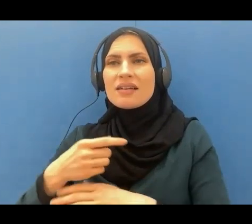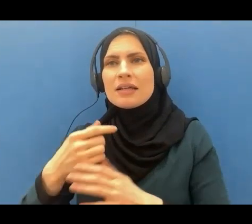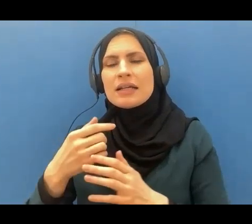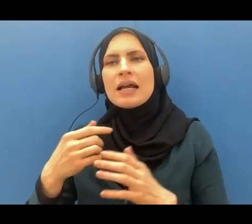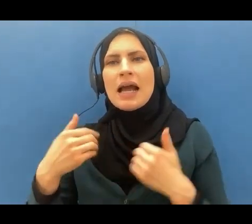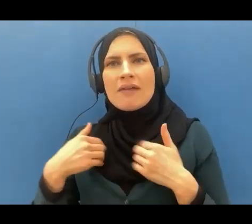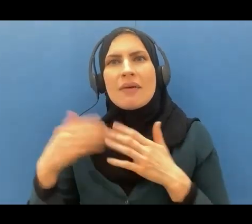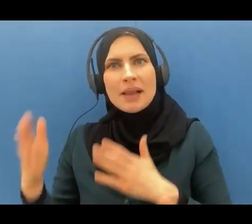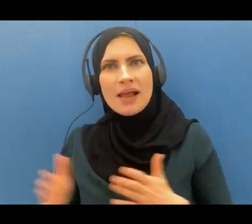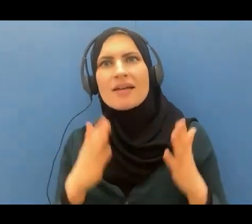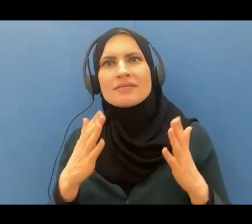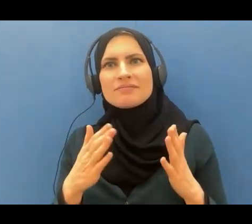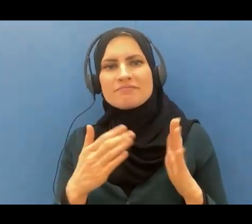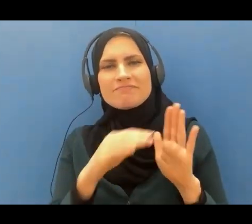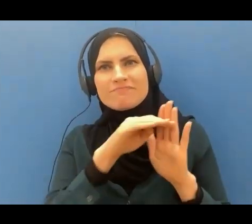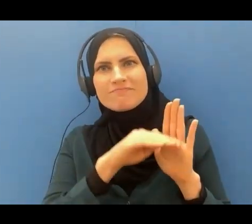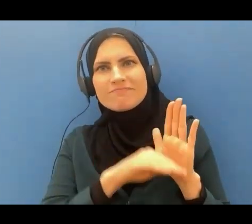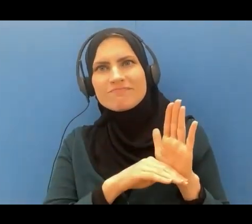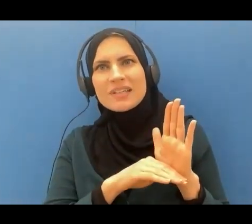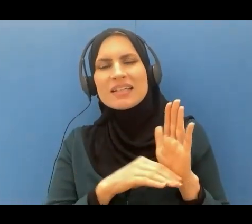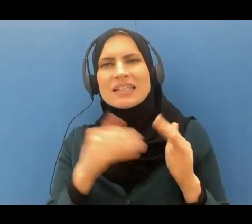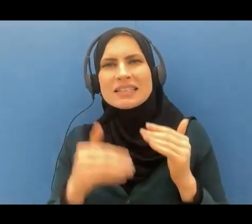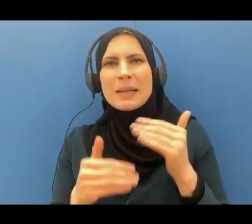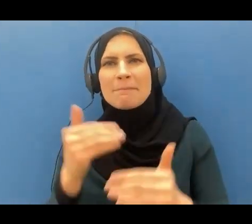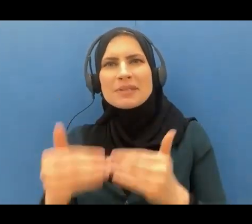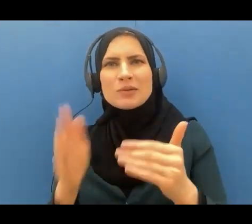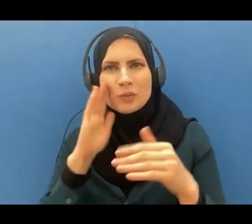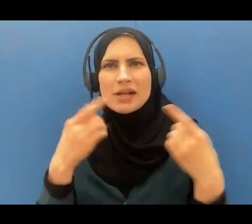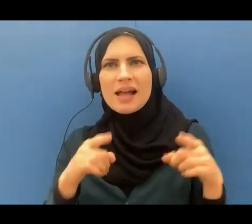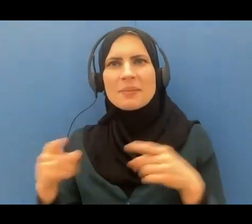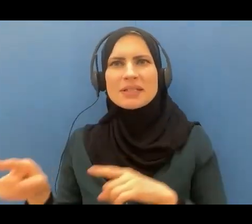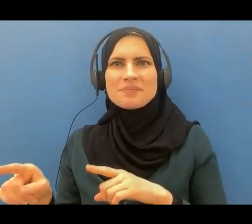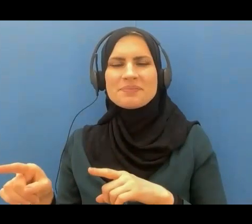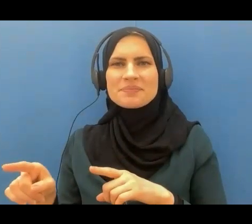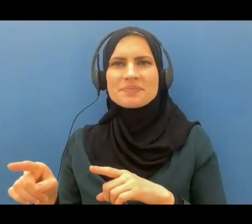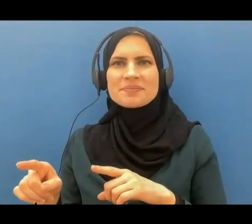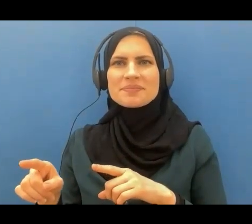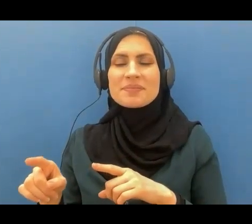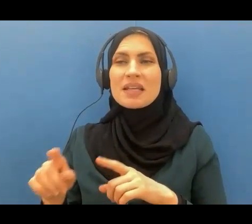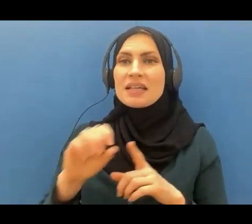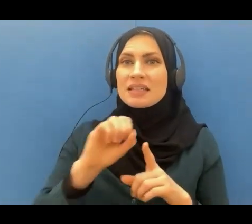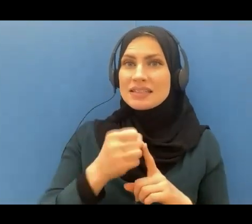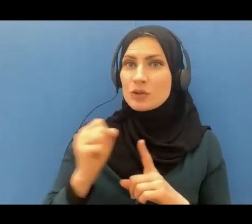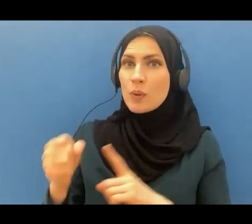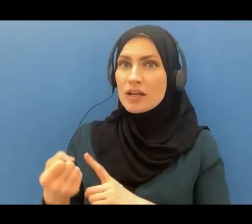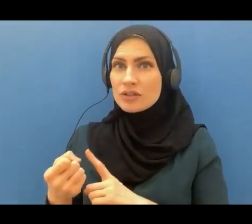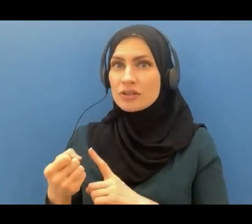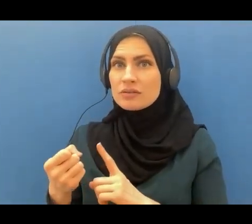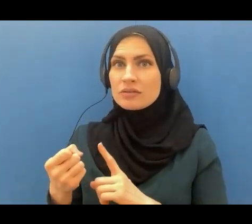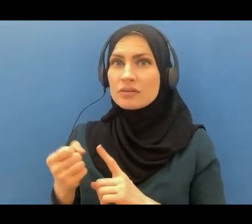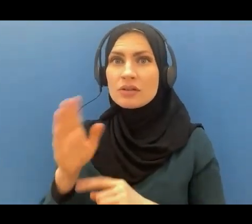there are steps that will happen and there are situations that you will have to prepare